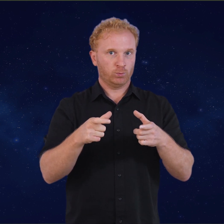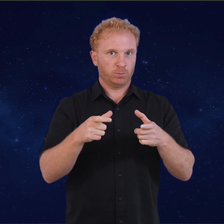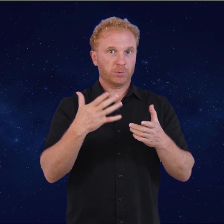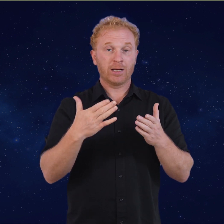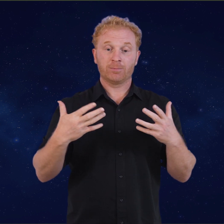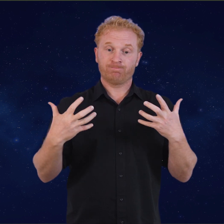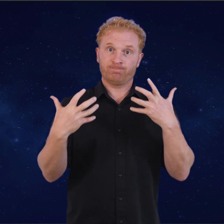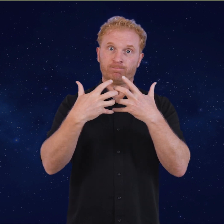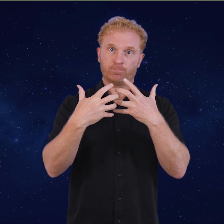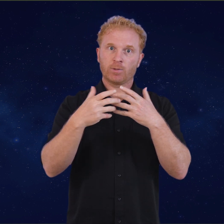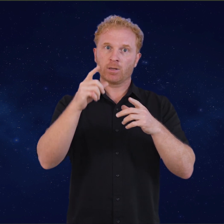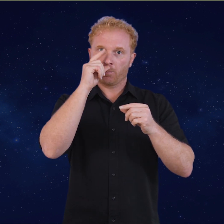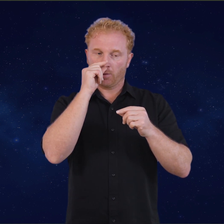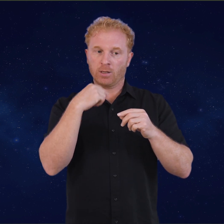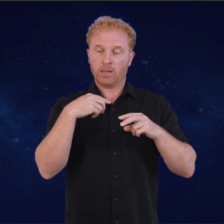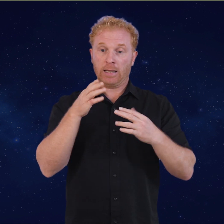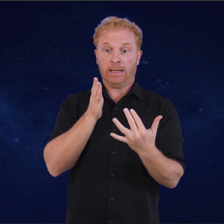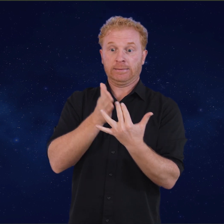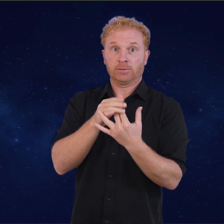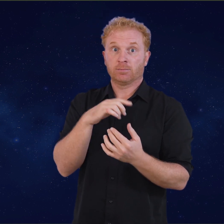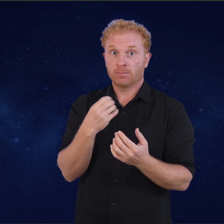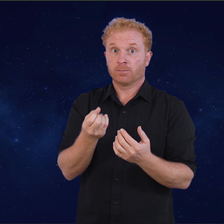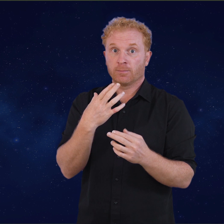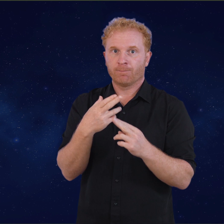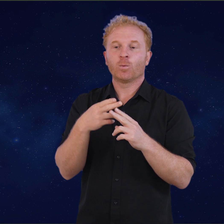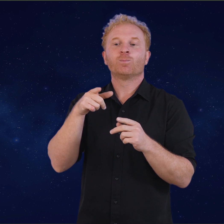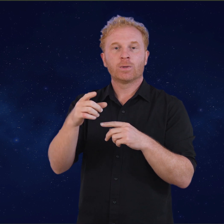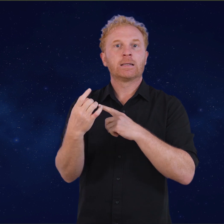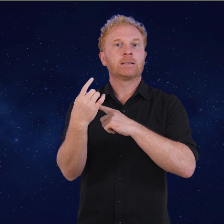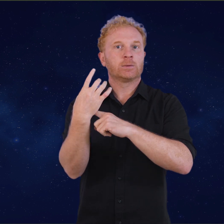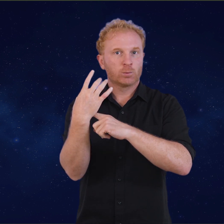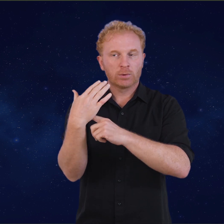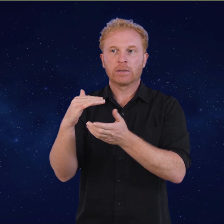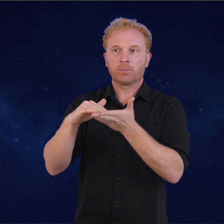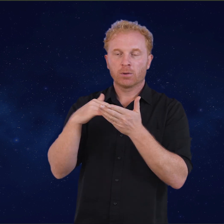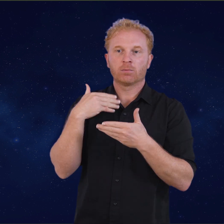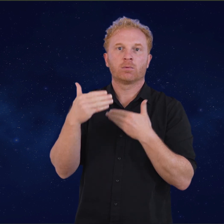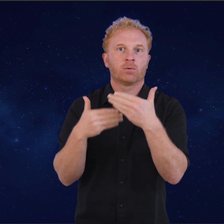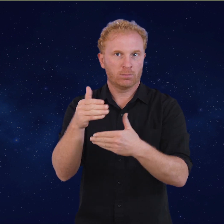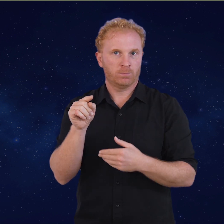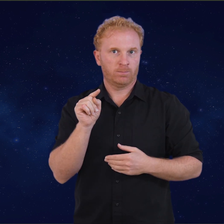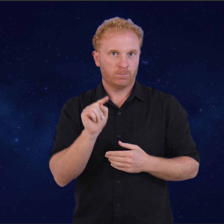MDMA will be able to be accessed for therapeutic purposes where strict conditions are met.